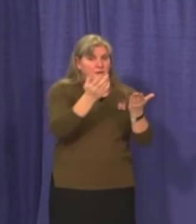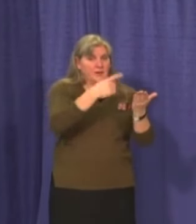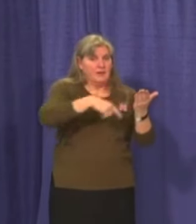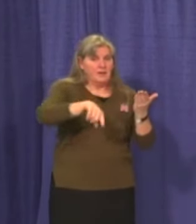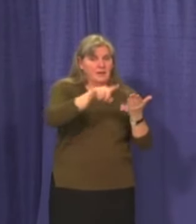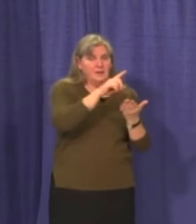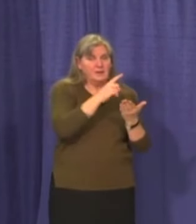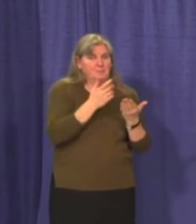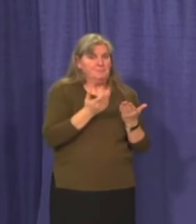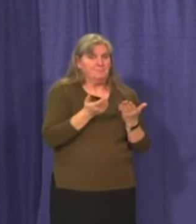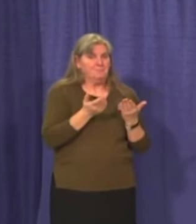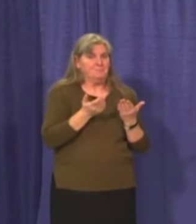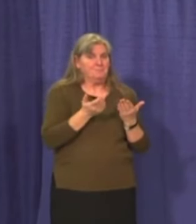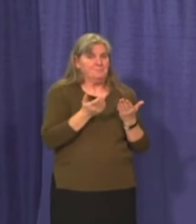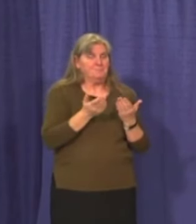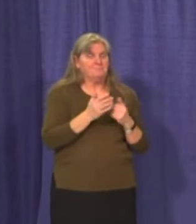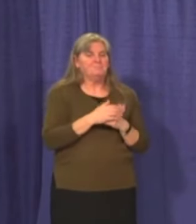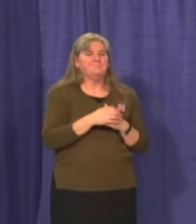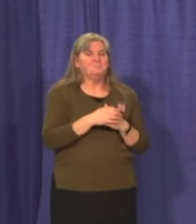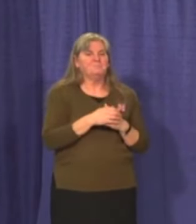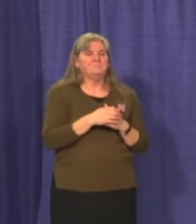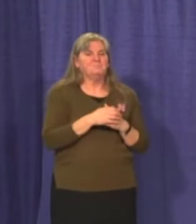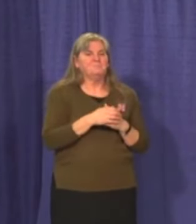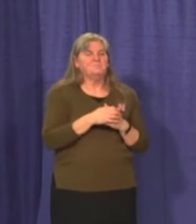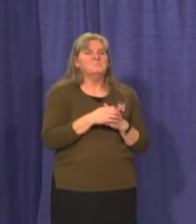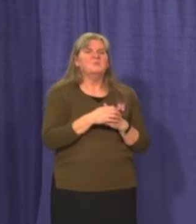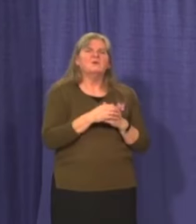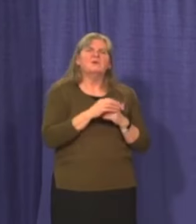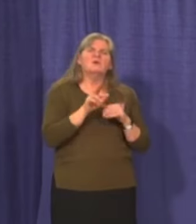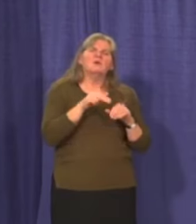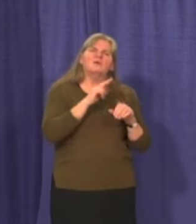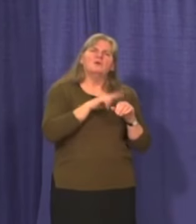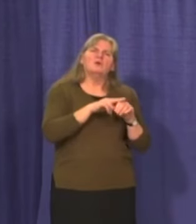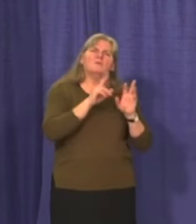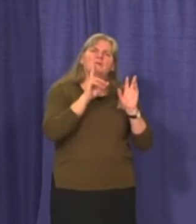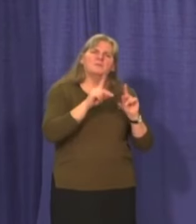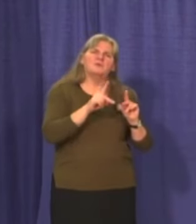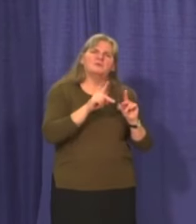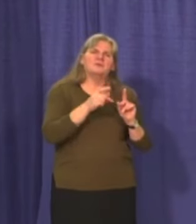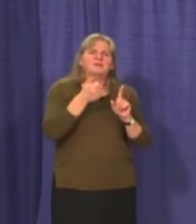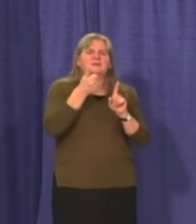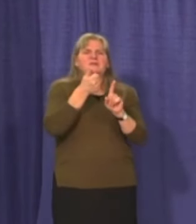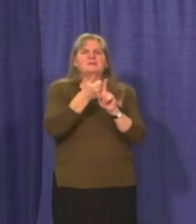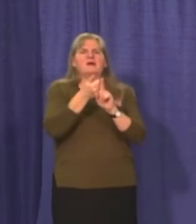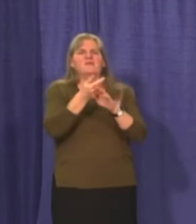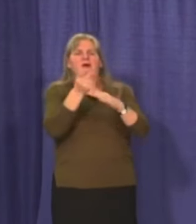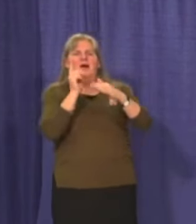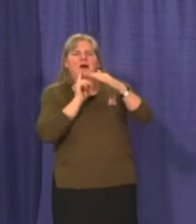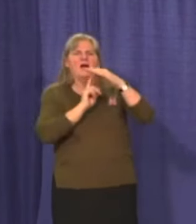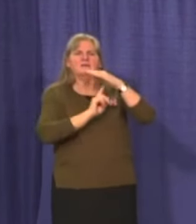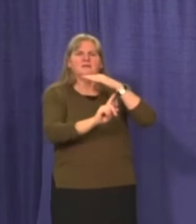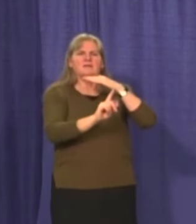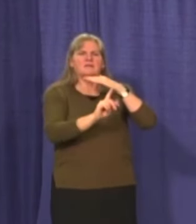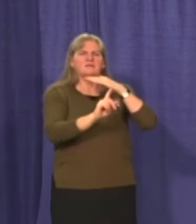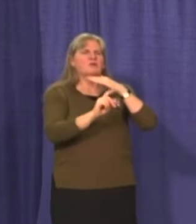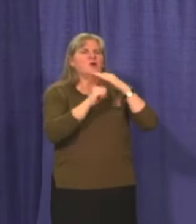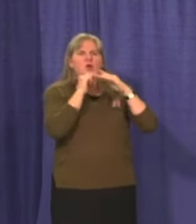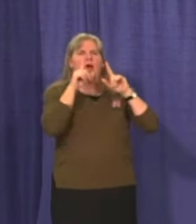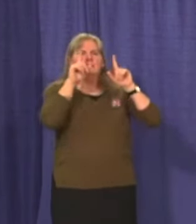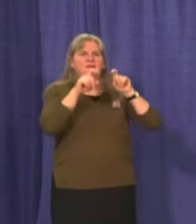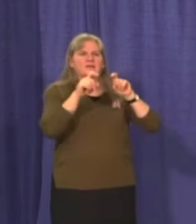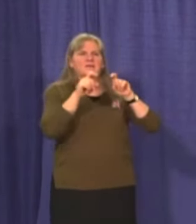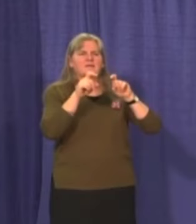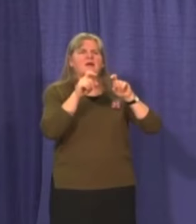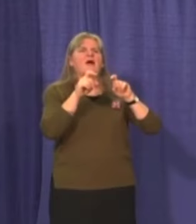normally, um, normally someone who is in self-isolation is not tested unless symptoms occur. Um,